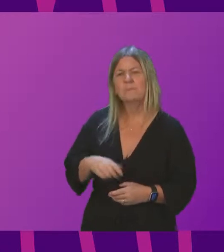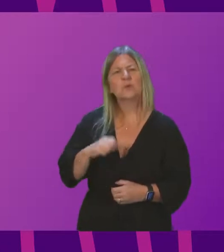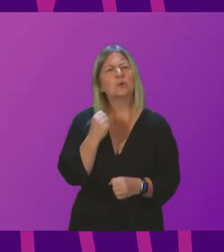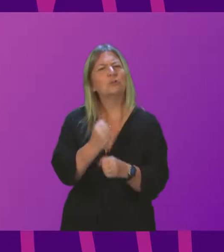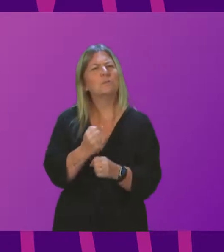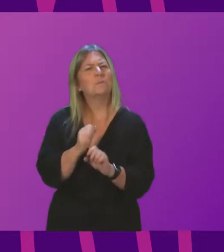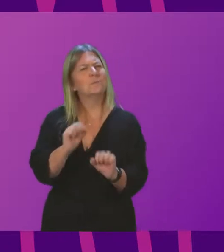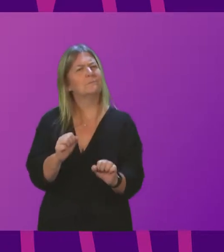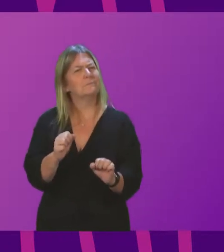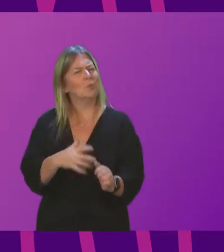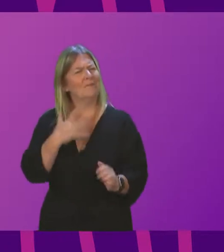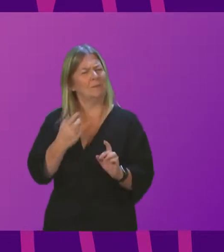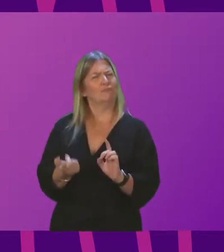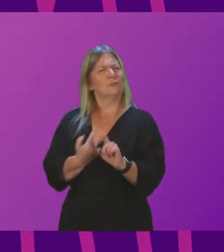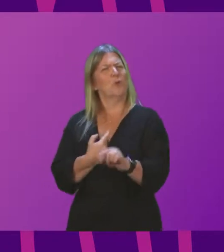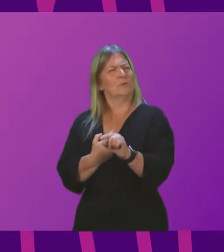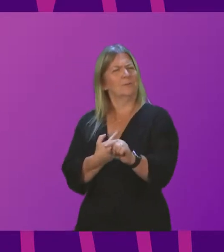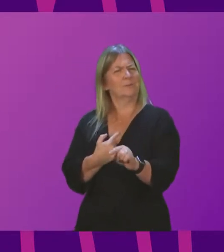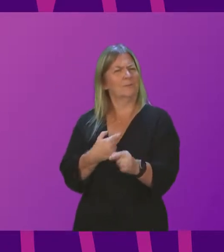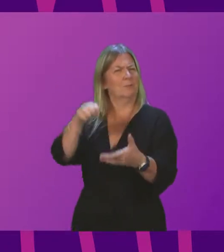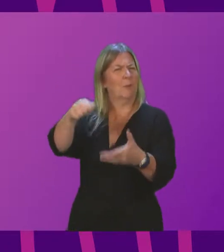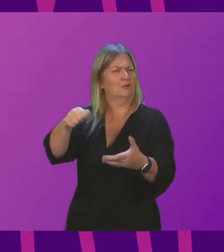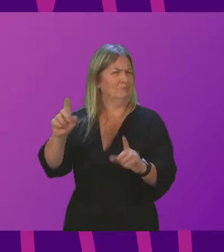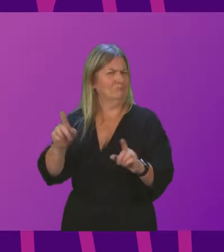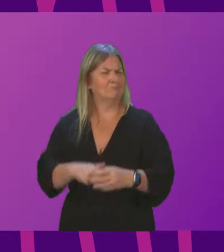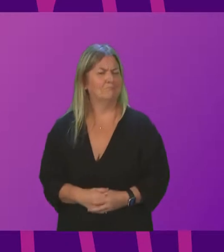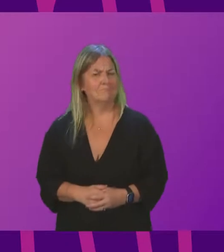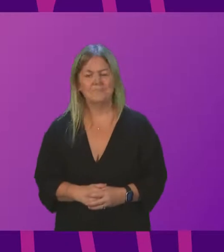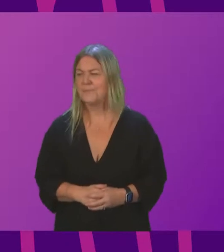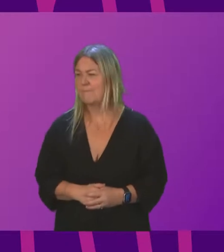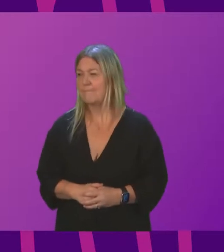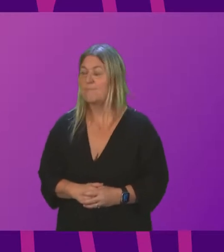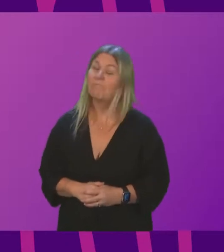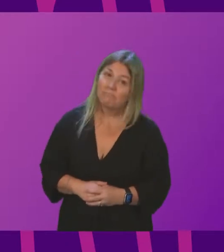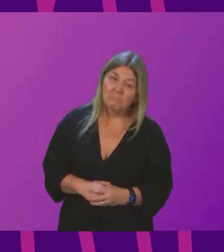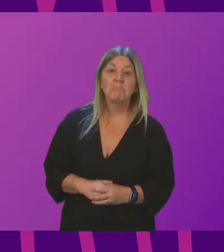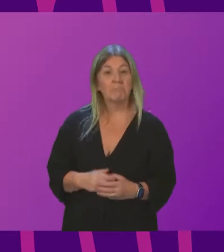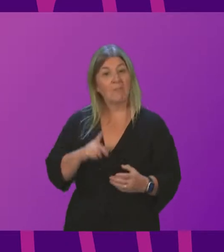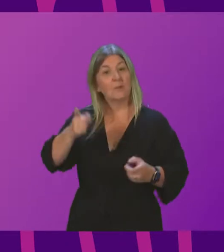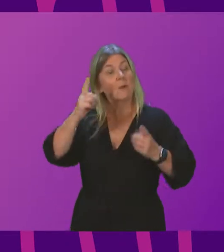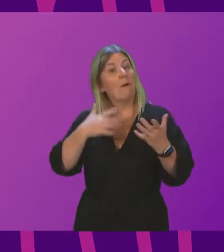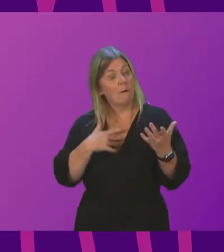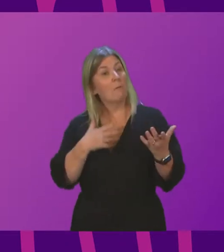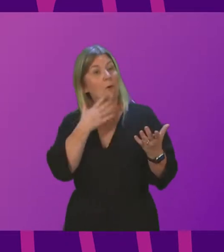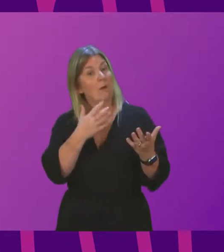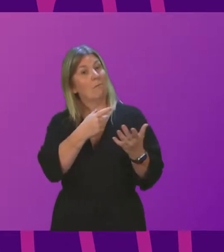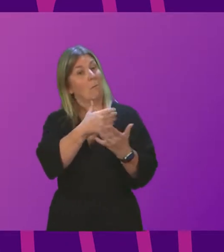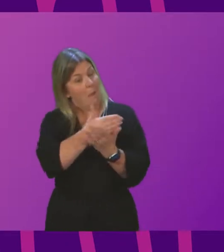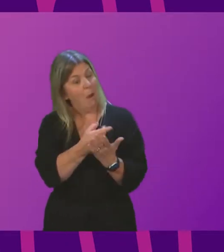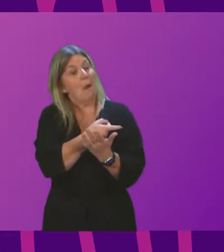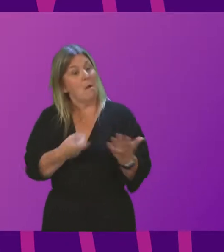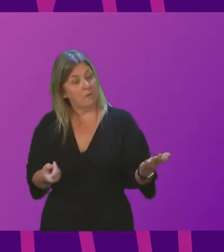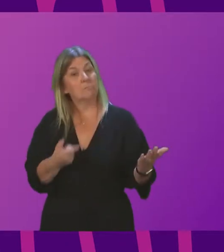Government's response is to the UK Budget? First Minister. Well, there are aspects of the UK Government, of course, that we